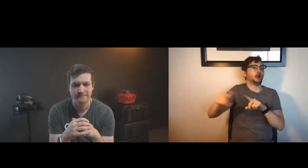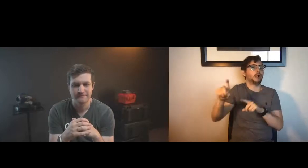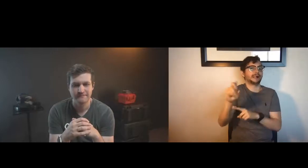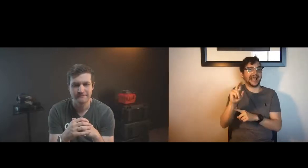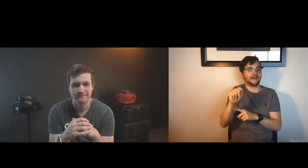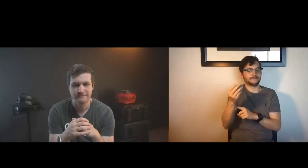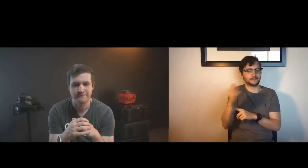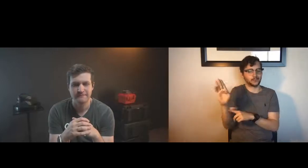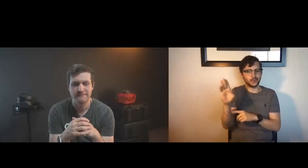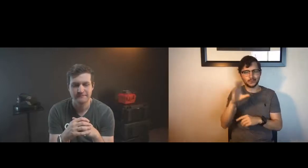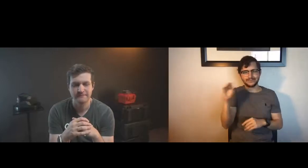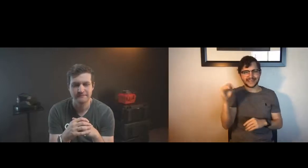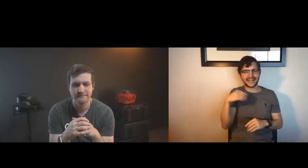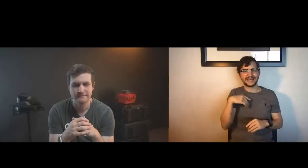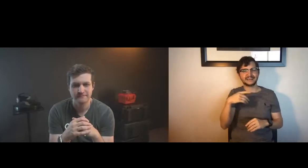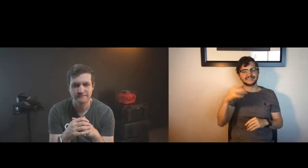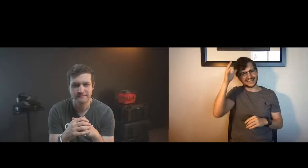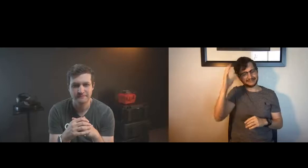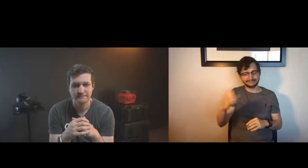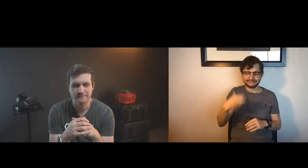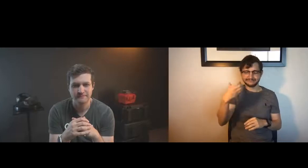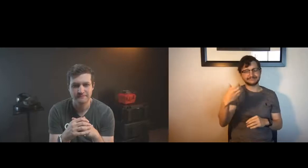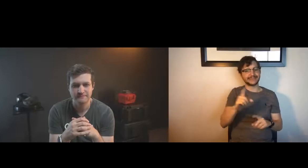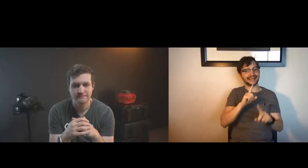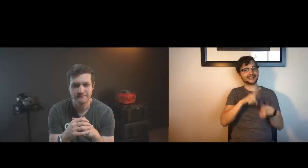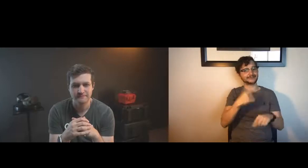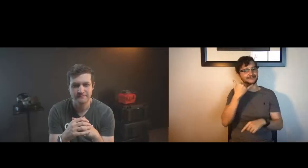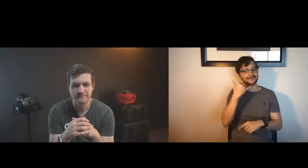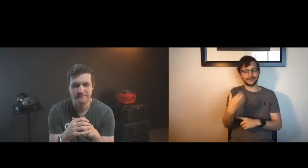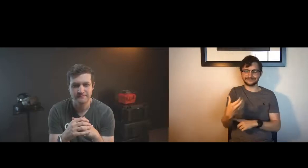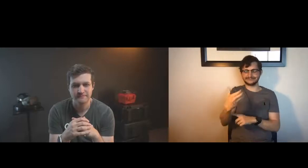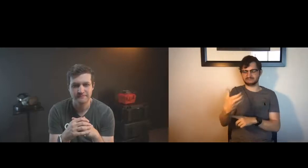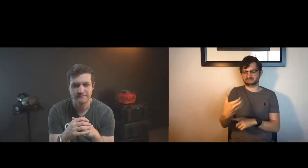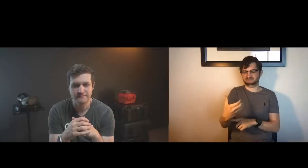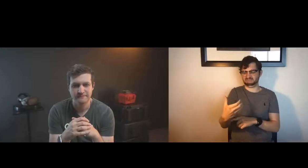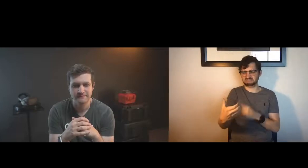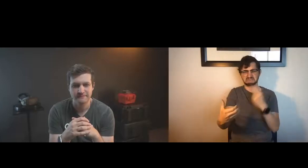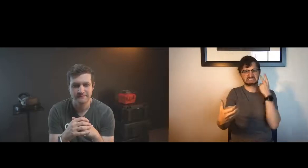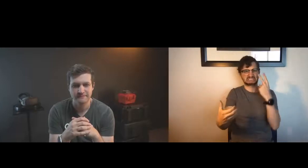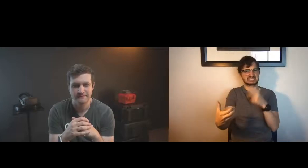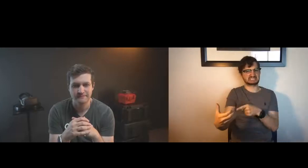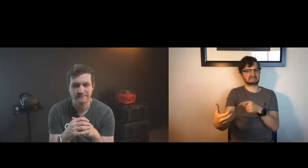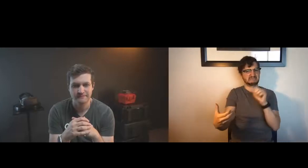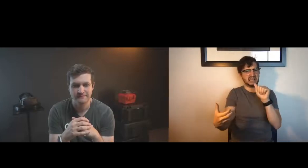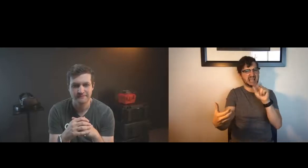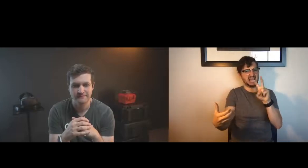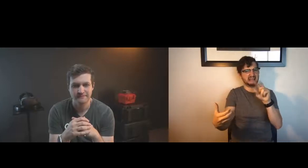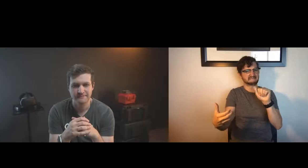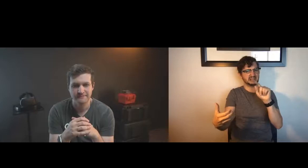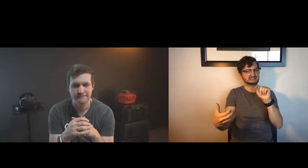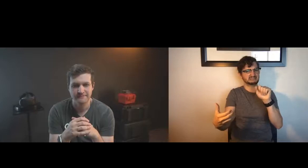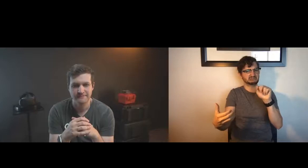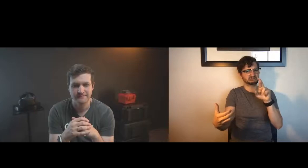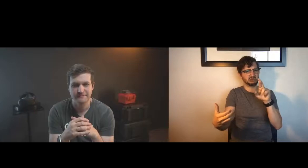was doing and how i was calling him i just went ahead and placed the call out of the blue dad answers the phone and instantly